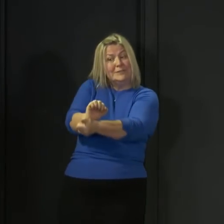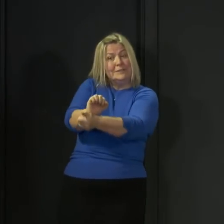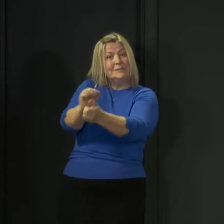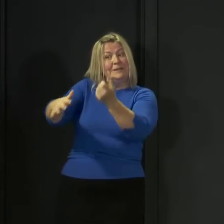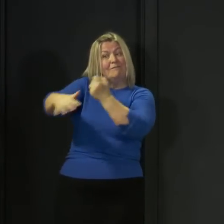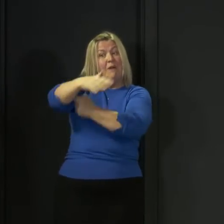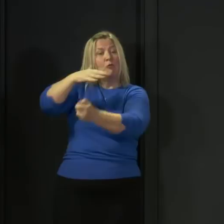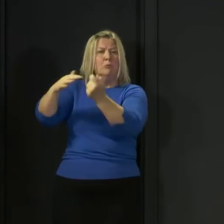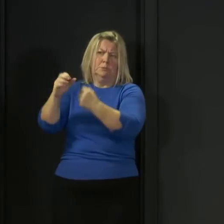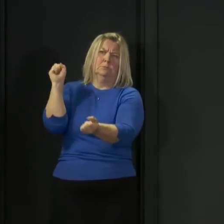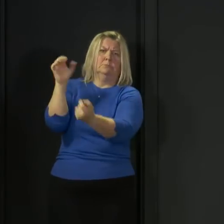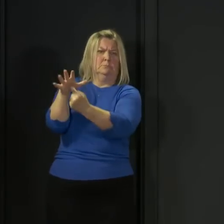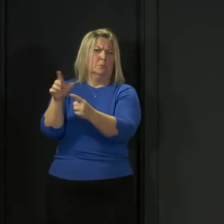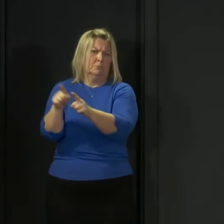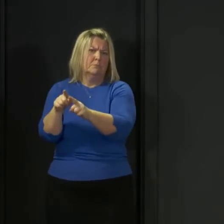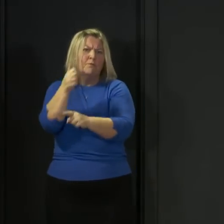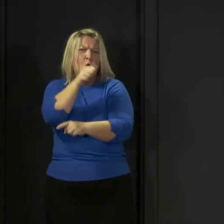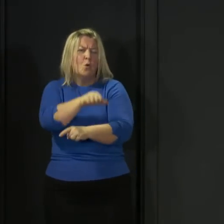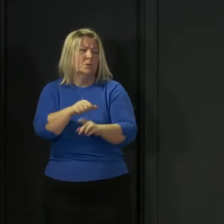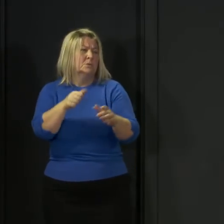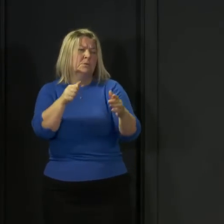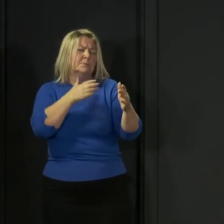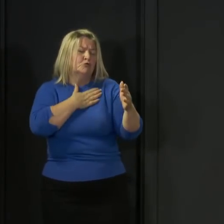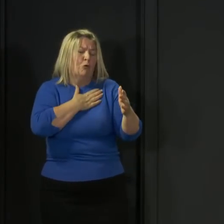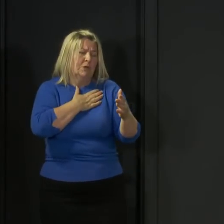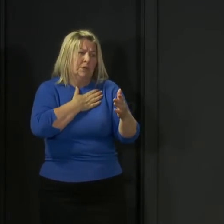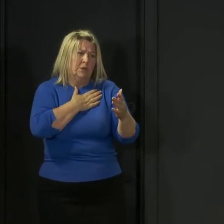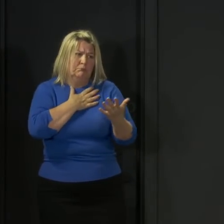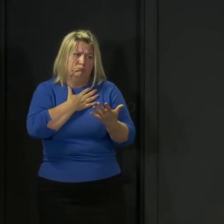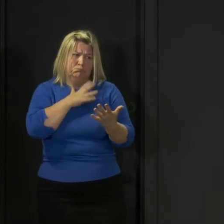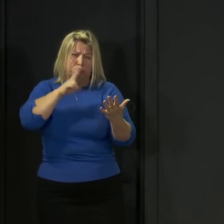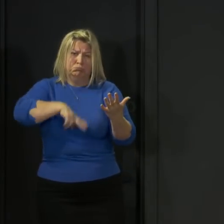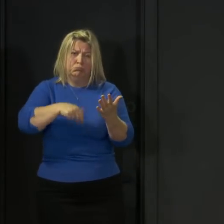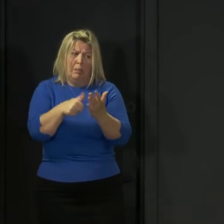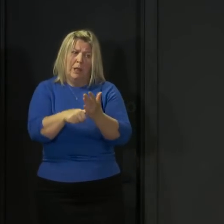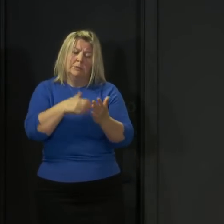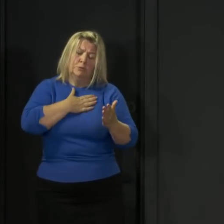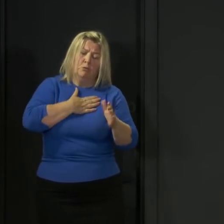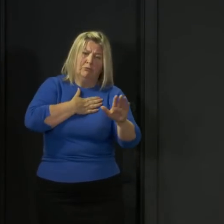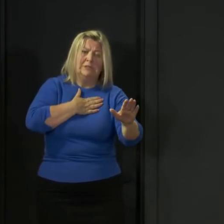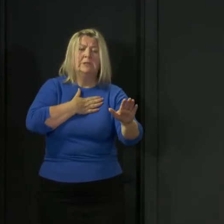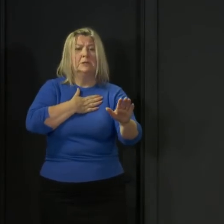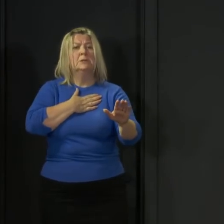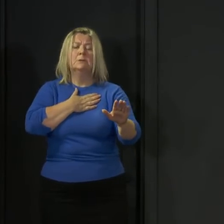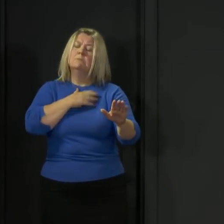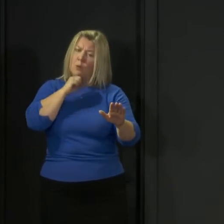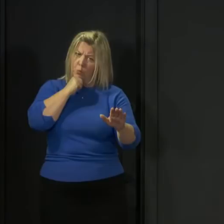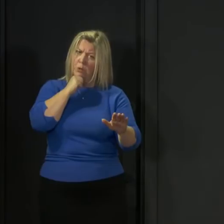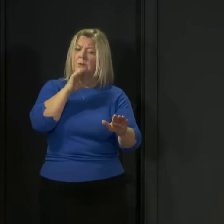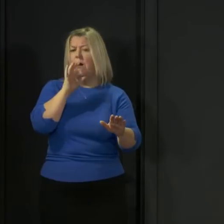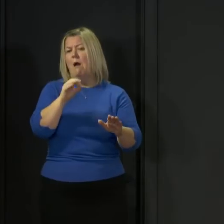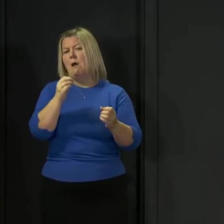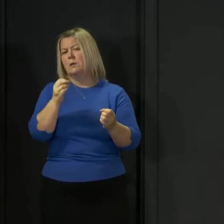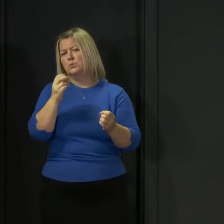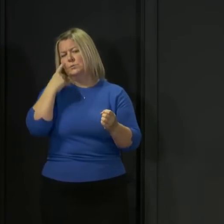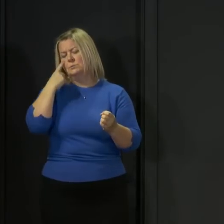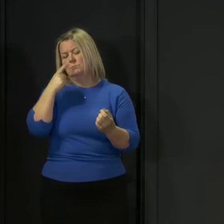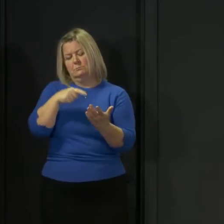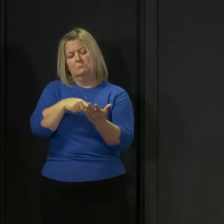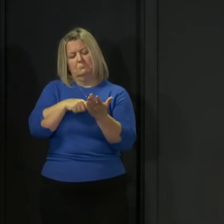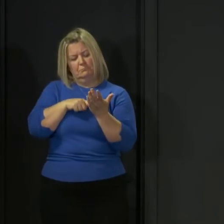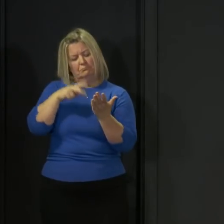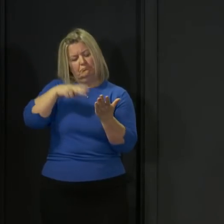I've not seen the letter forgive me but I'll certainly look carefully at that the Justice Secretary has set out